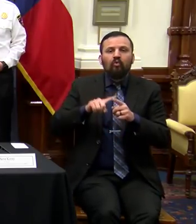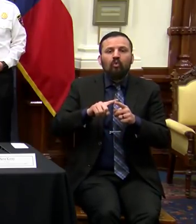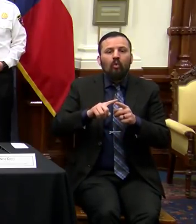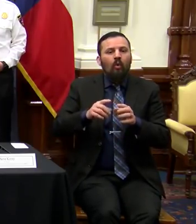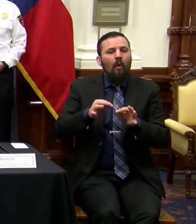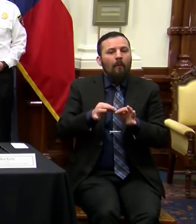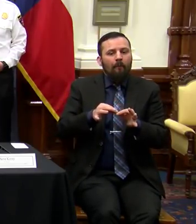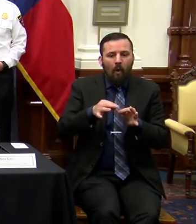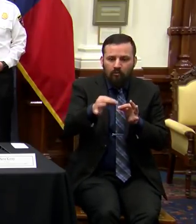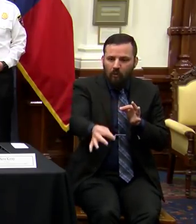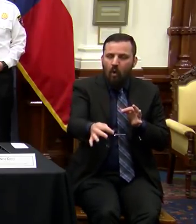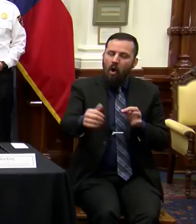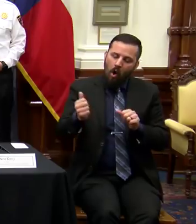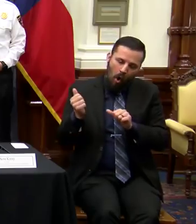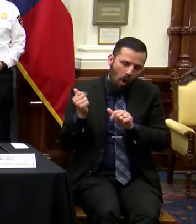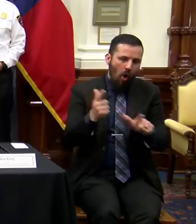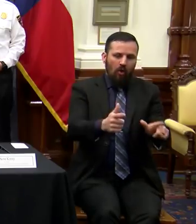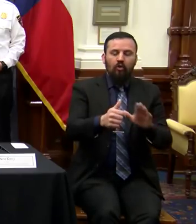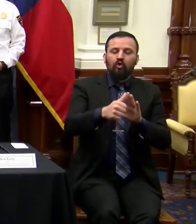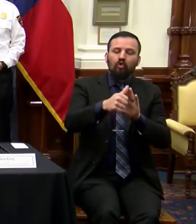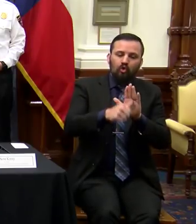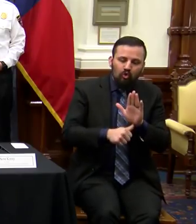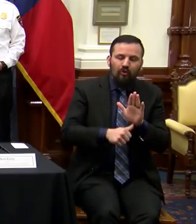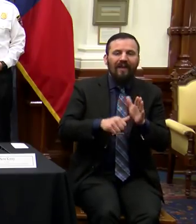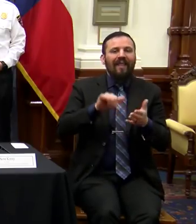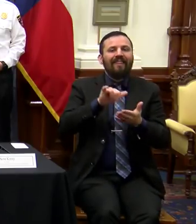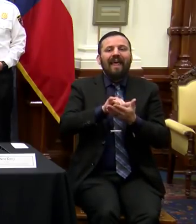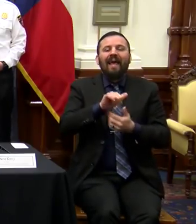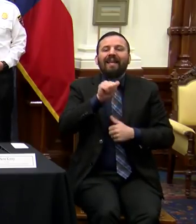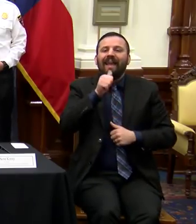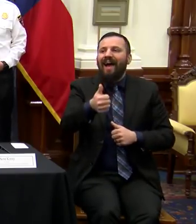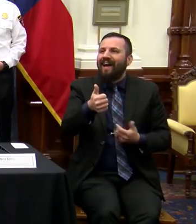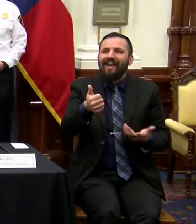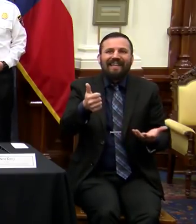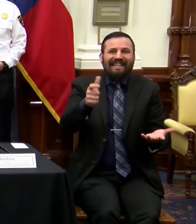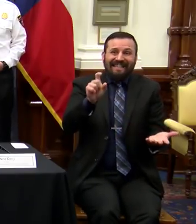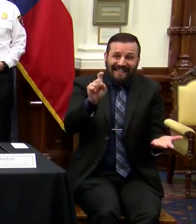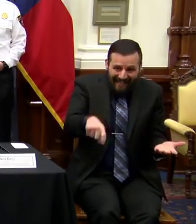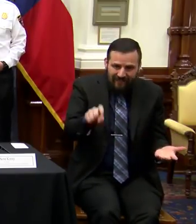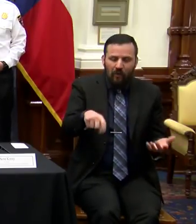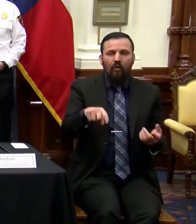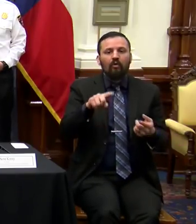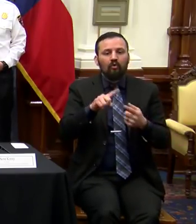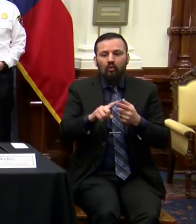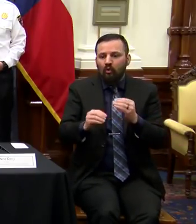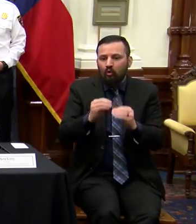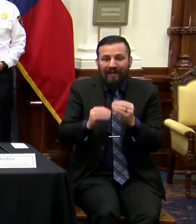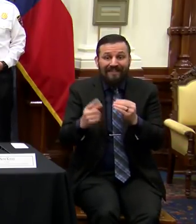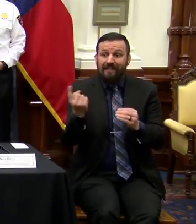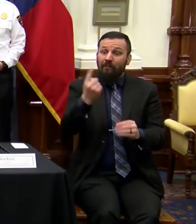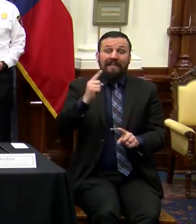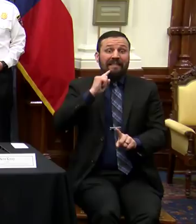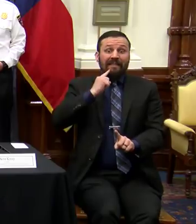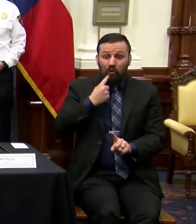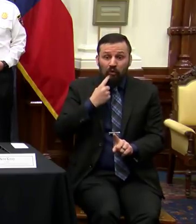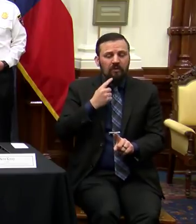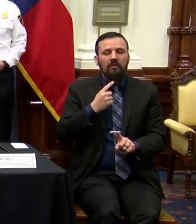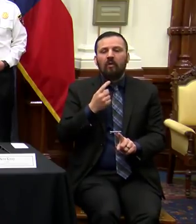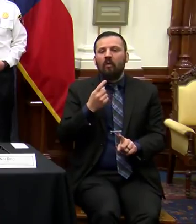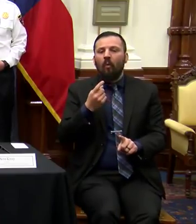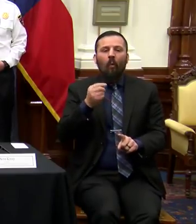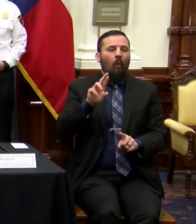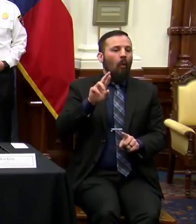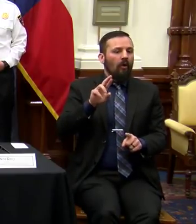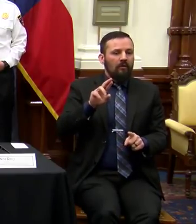surgeries and procedures that are not medically necessary to correct a serious medical condition or to